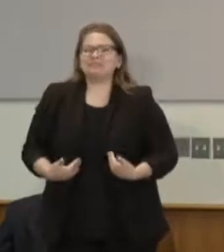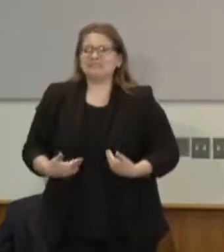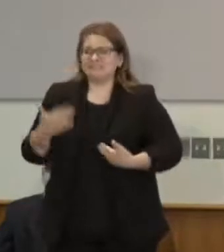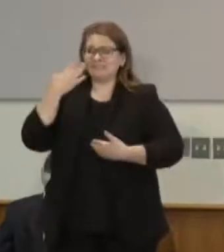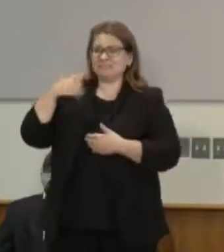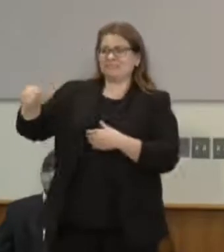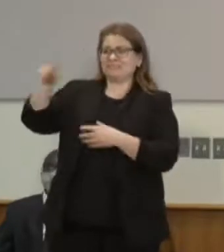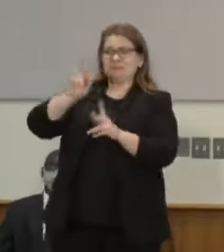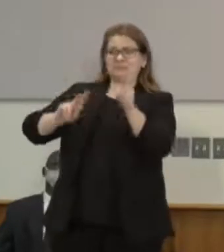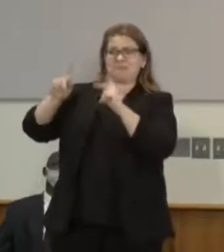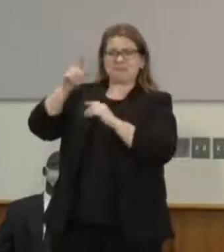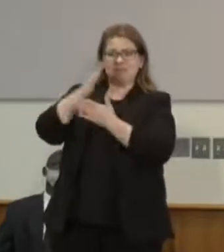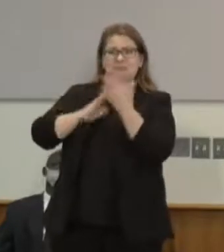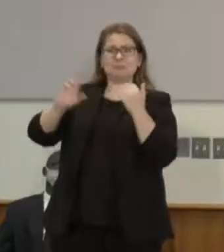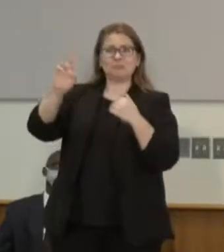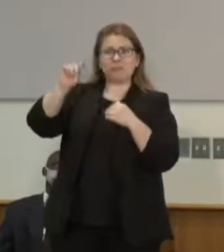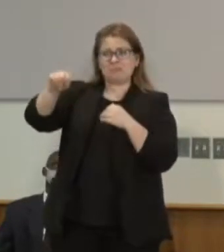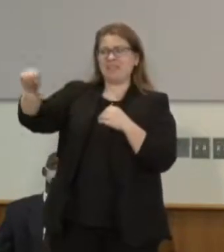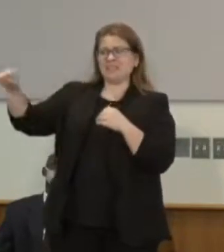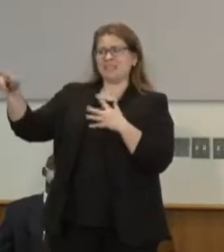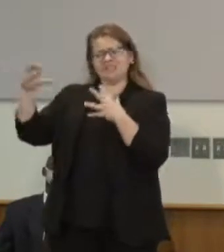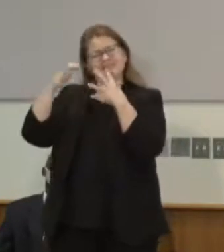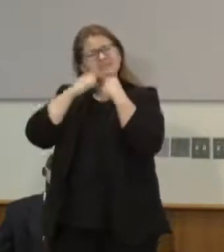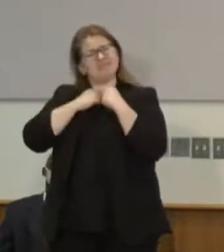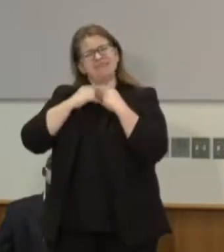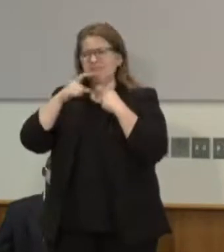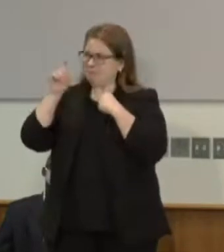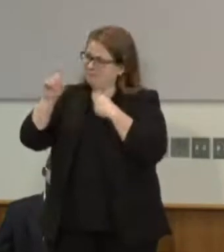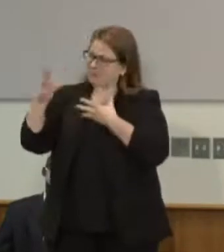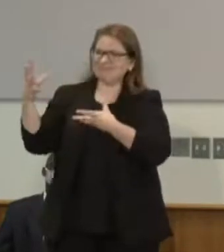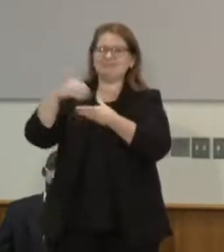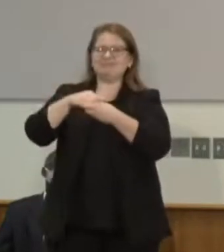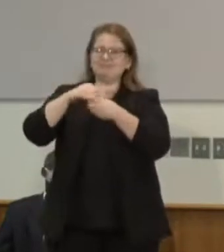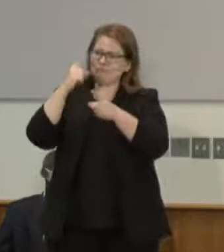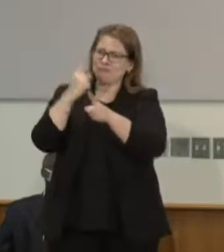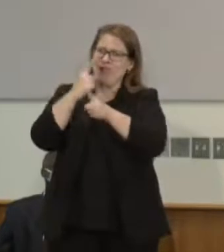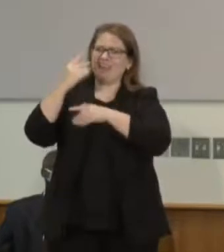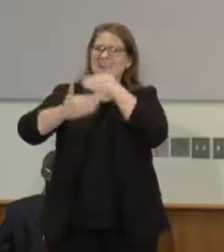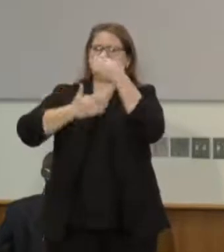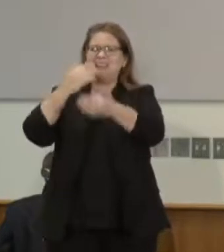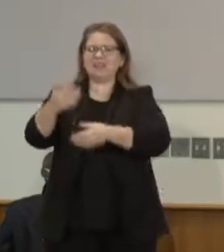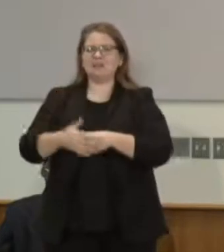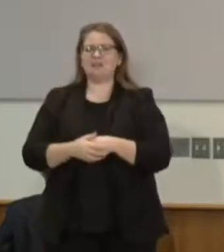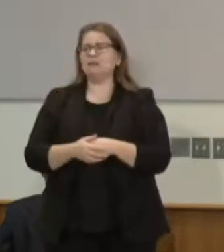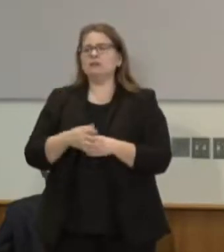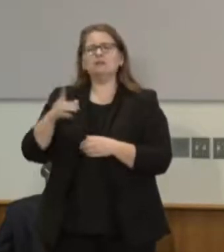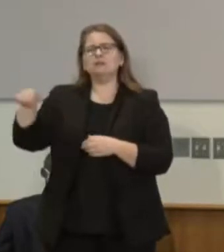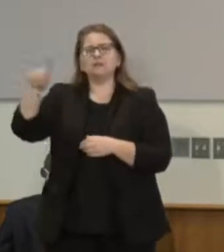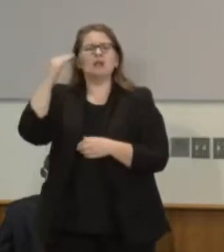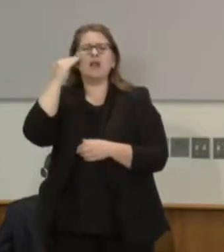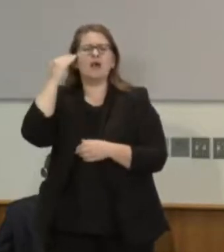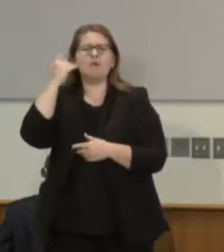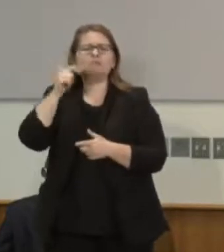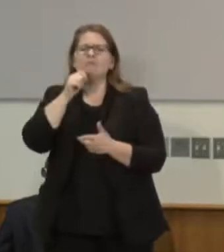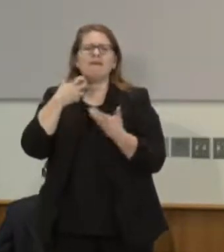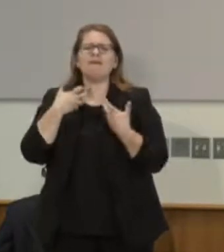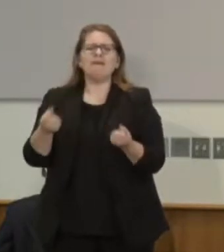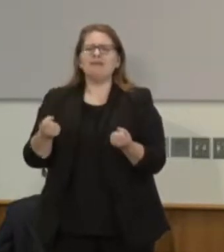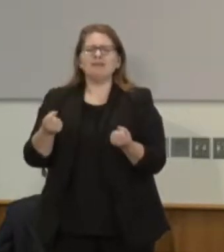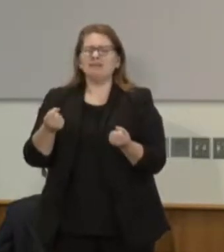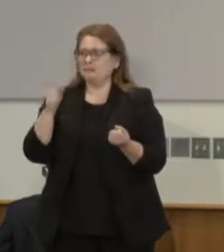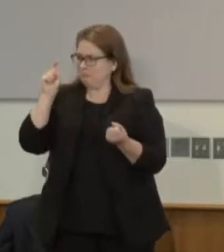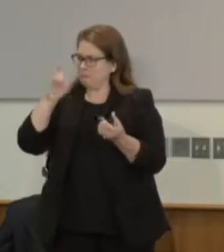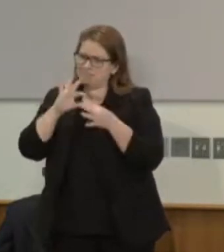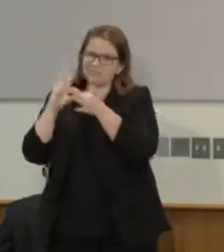that we get this right I don't think they see this as a healthy situation of where we're at with what's happened with